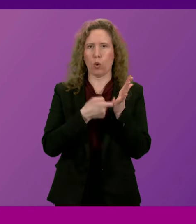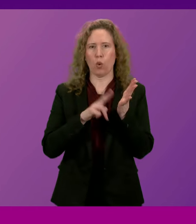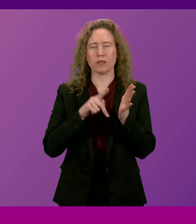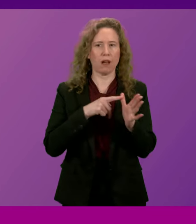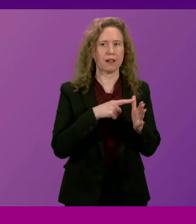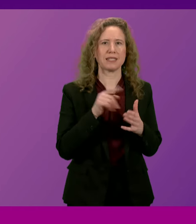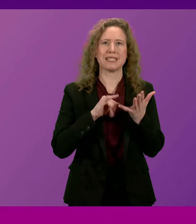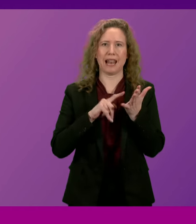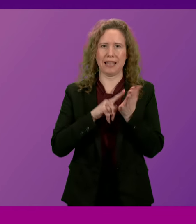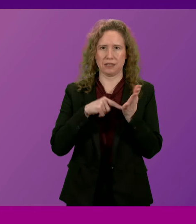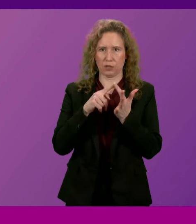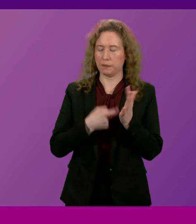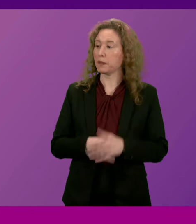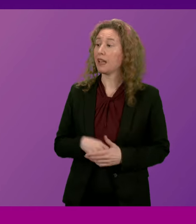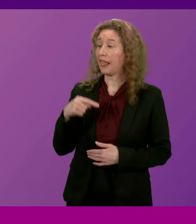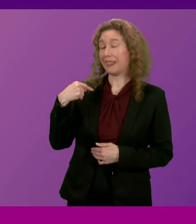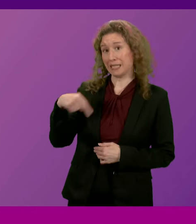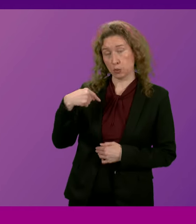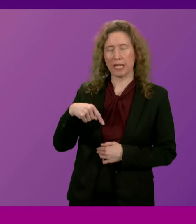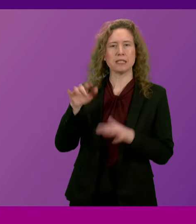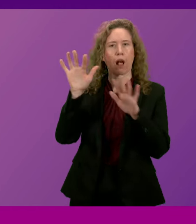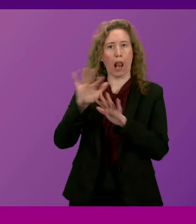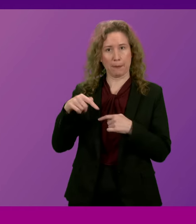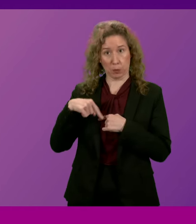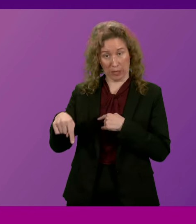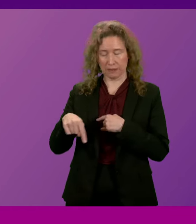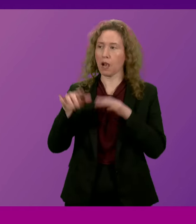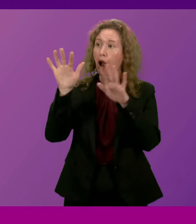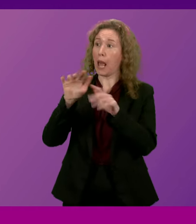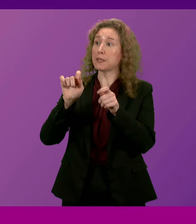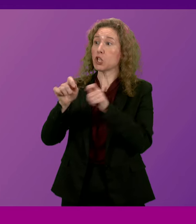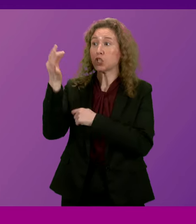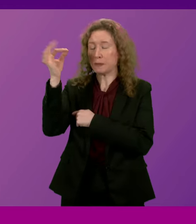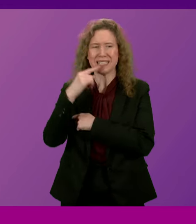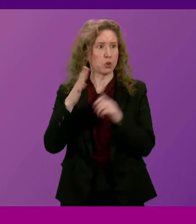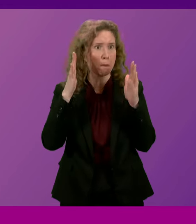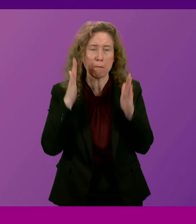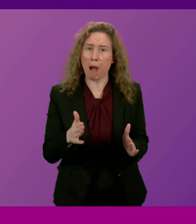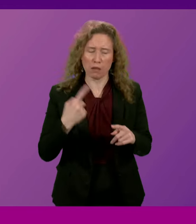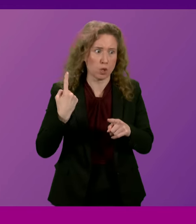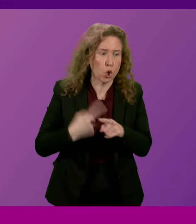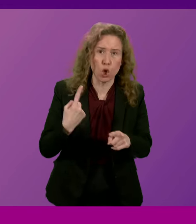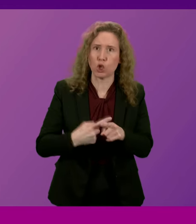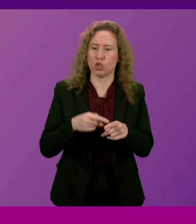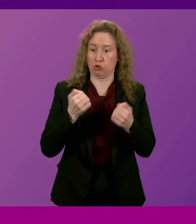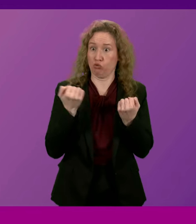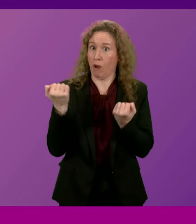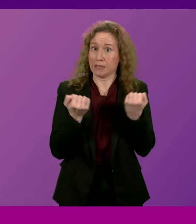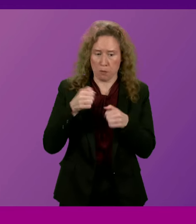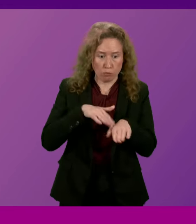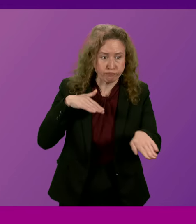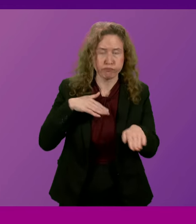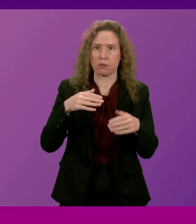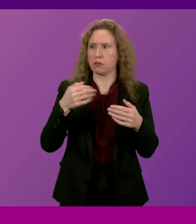This week is Climate Week. The Climate Change Committee tells us that we urgently need to decarbonise transport, getting